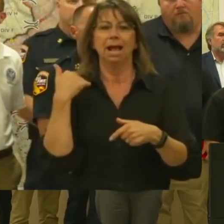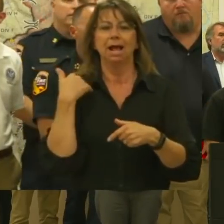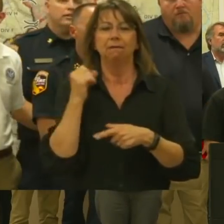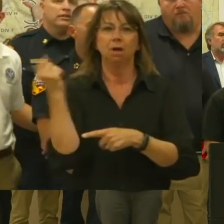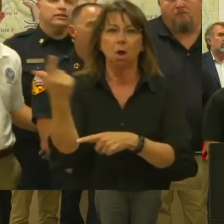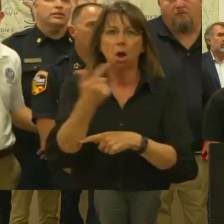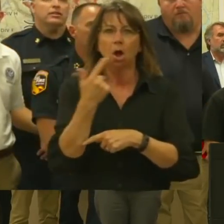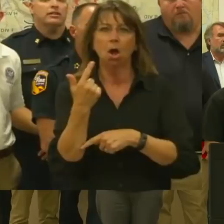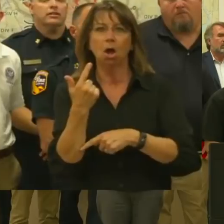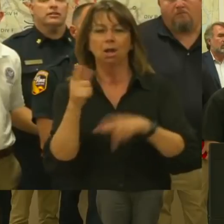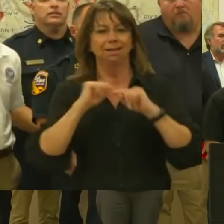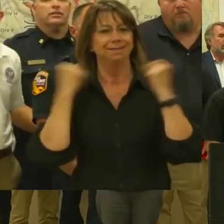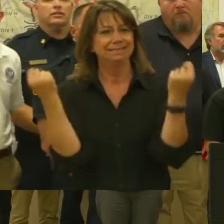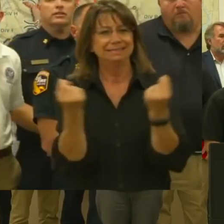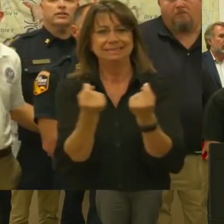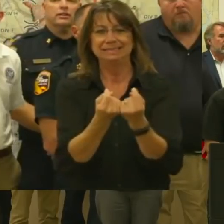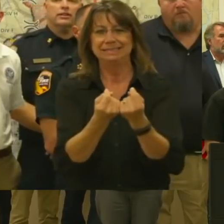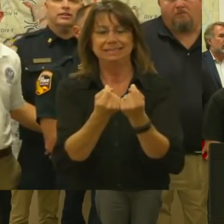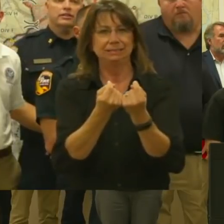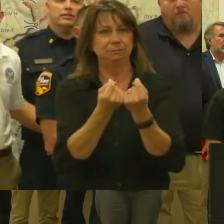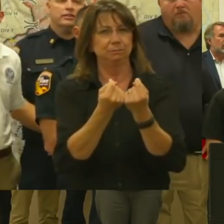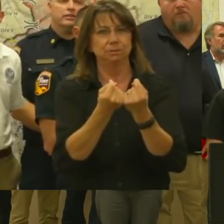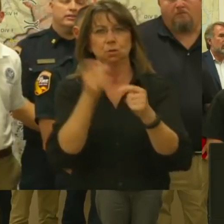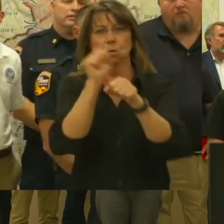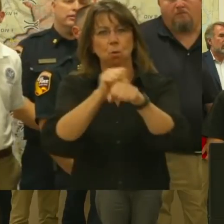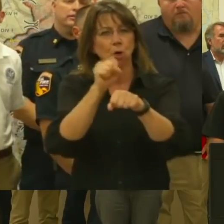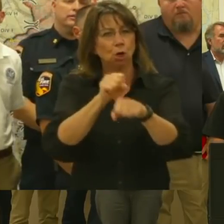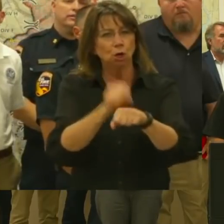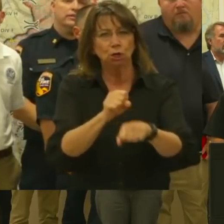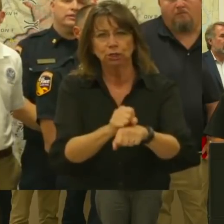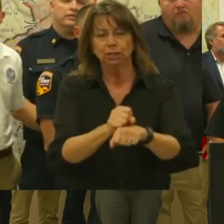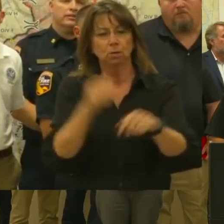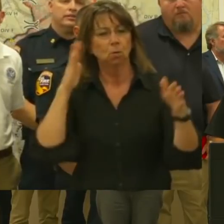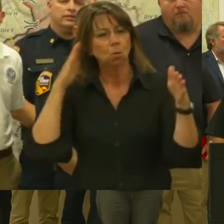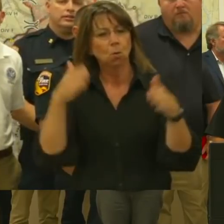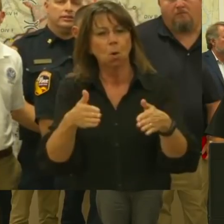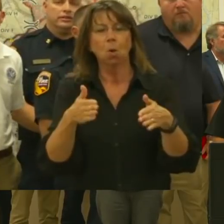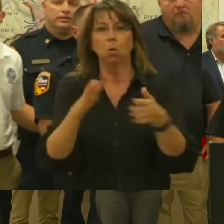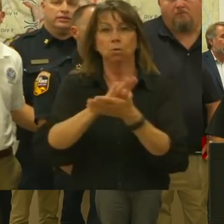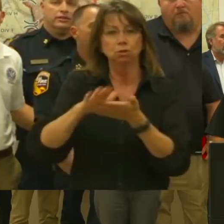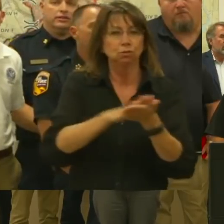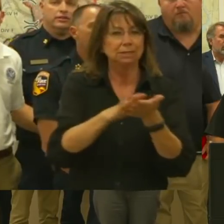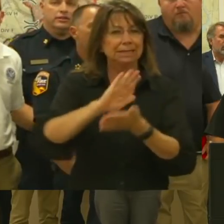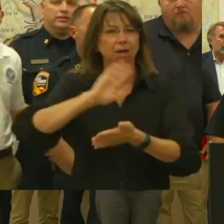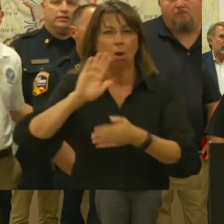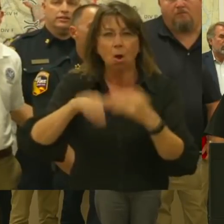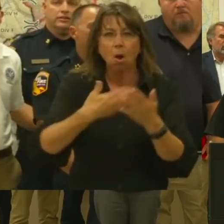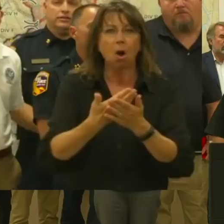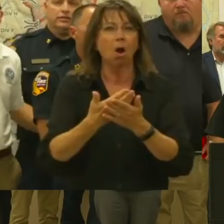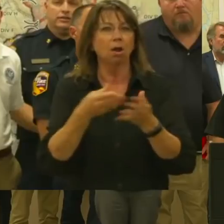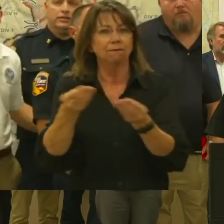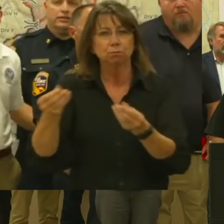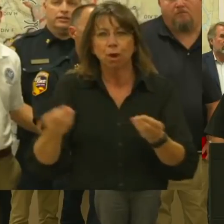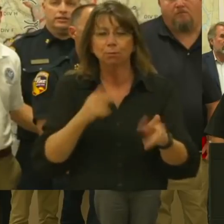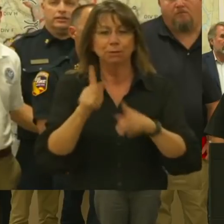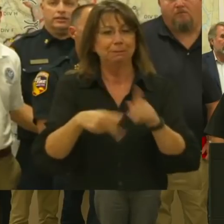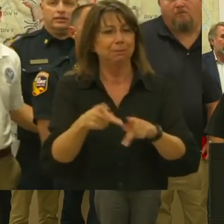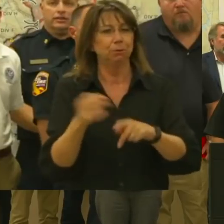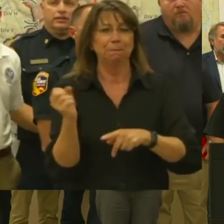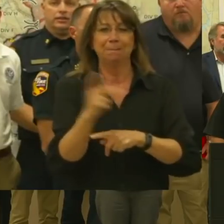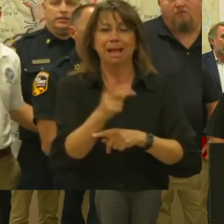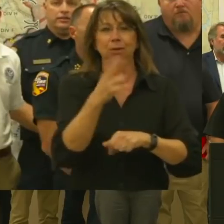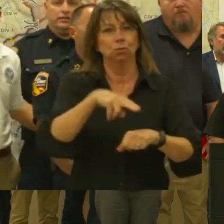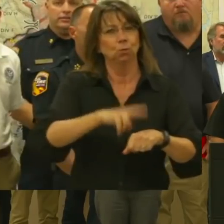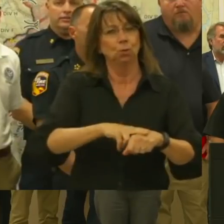ground and begin the process of clearing each of these properties so that we can get the rebuilding going, get people's lives back up online.